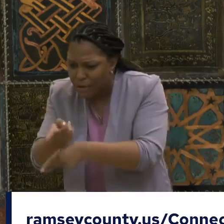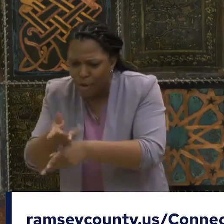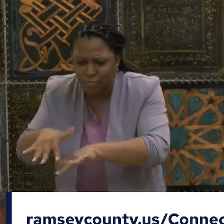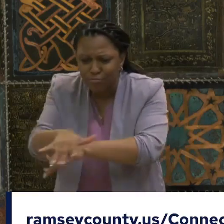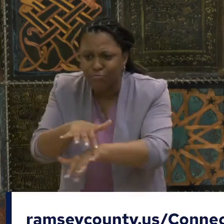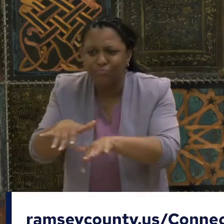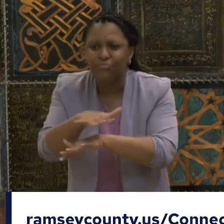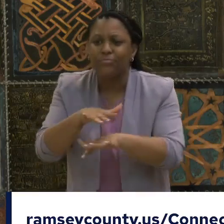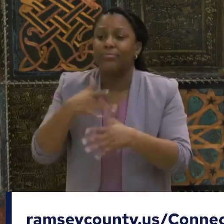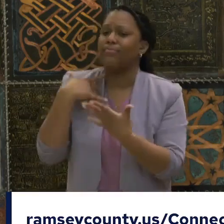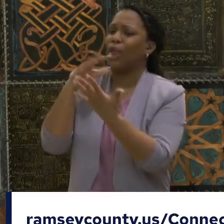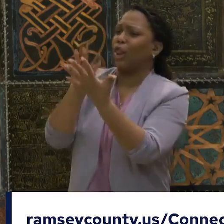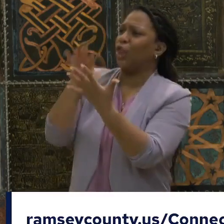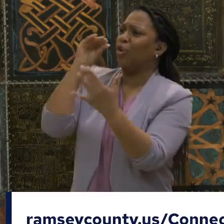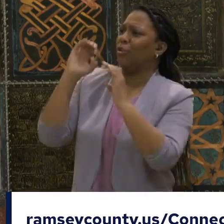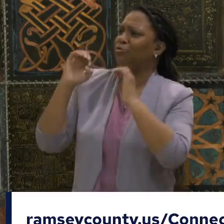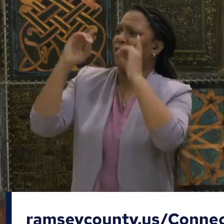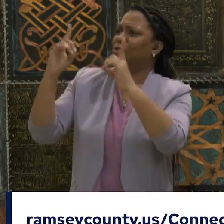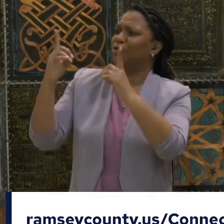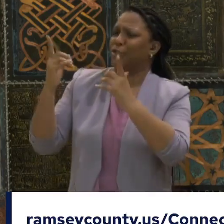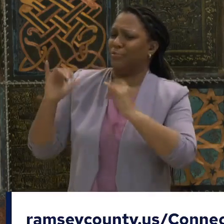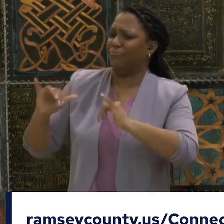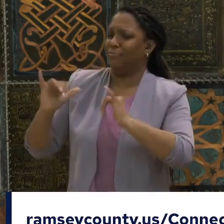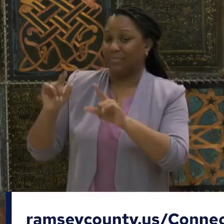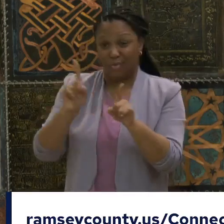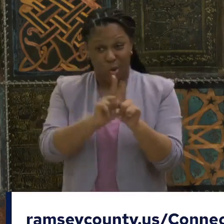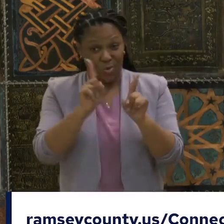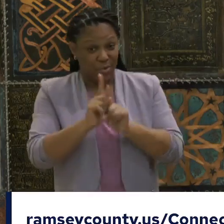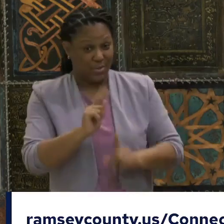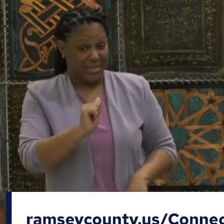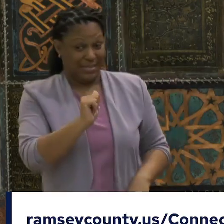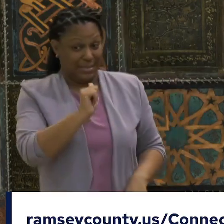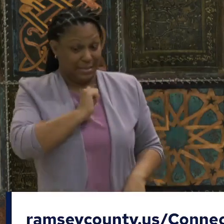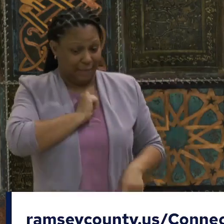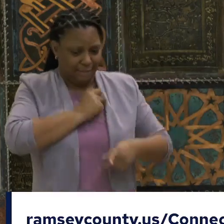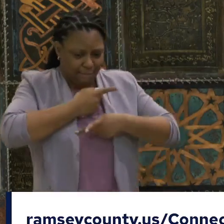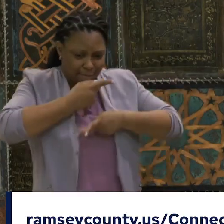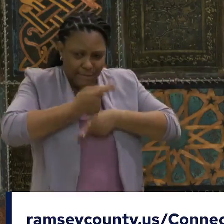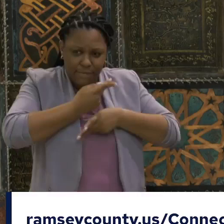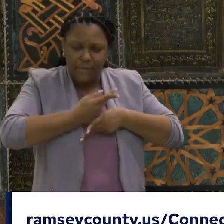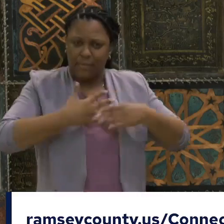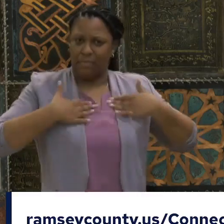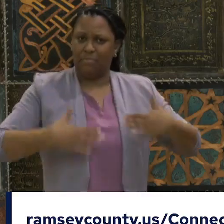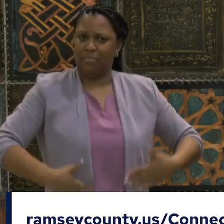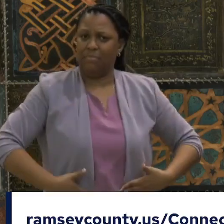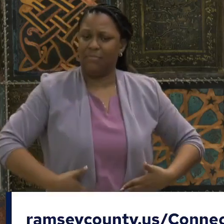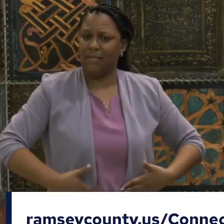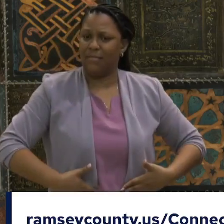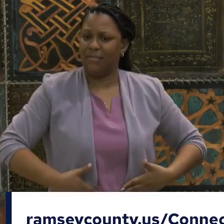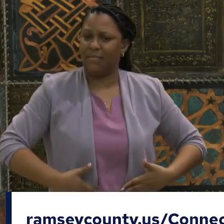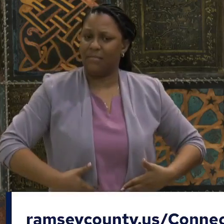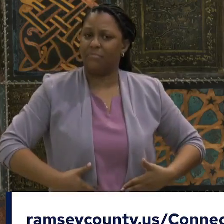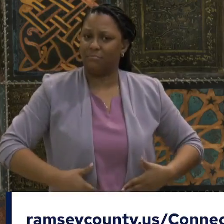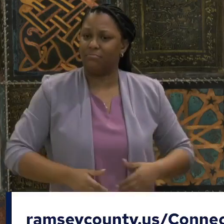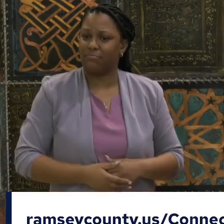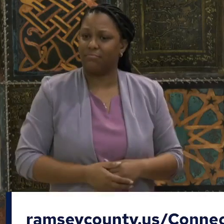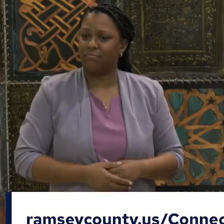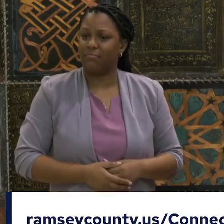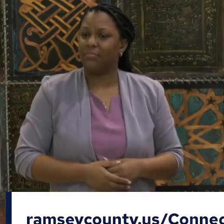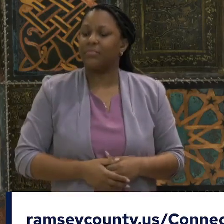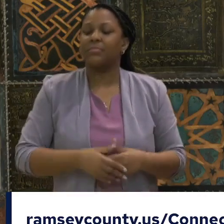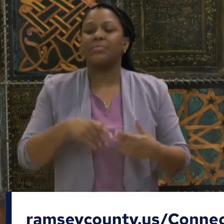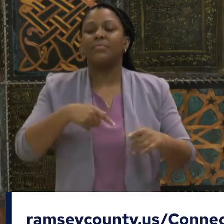to manage their health care, to really operate in our society. And in